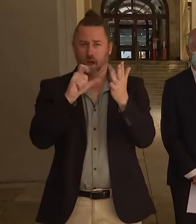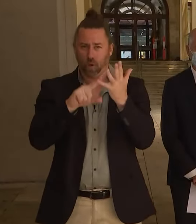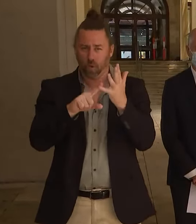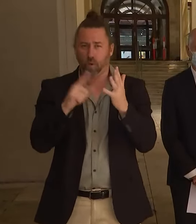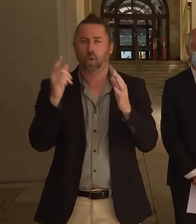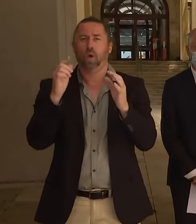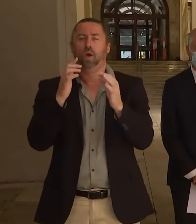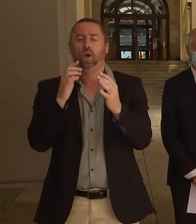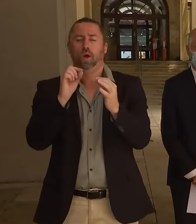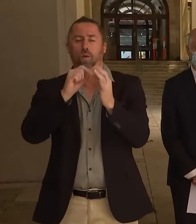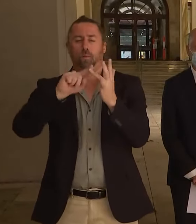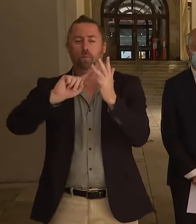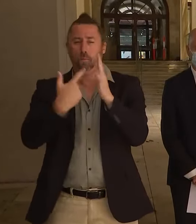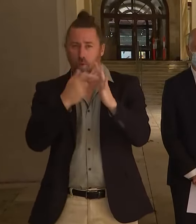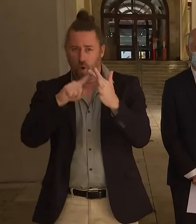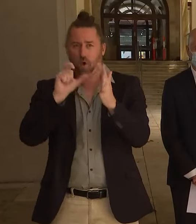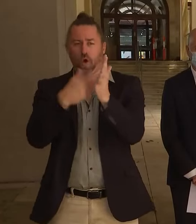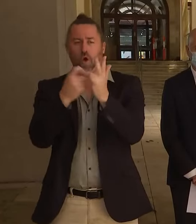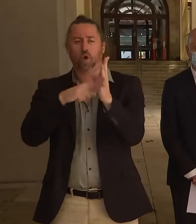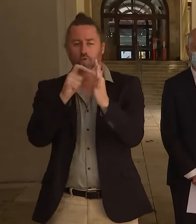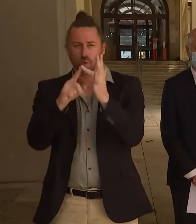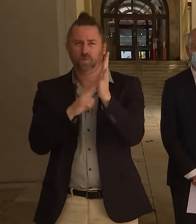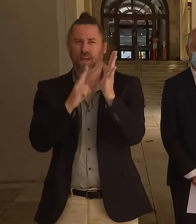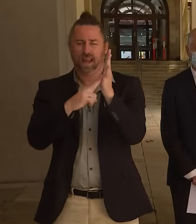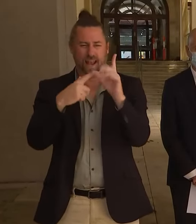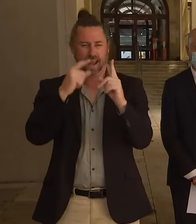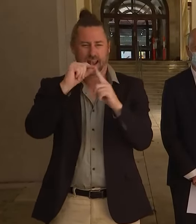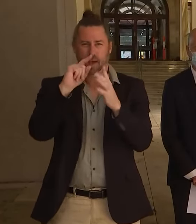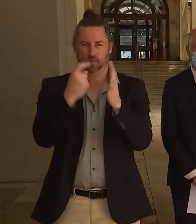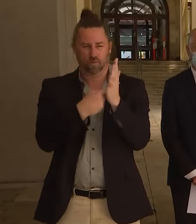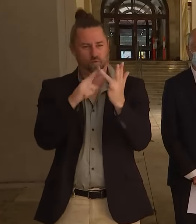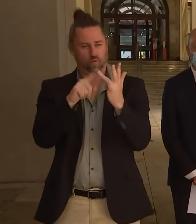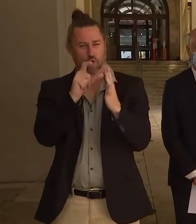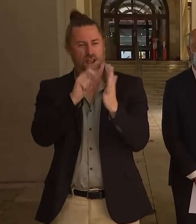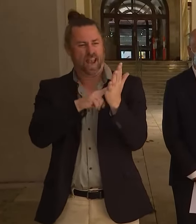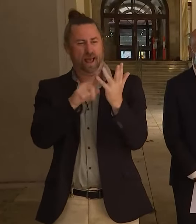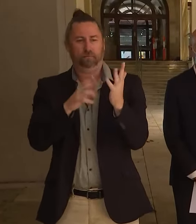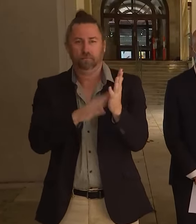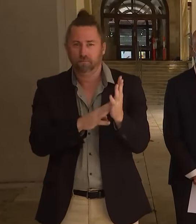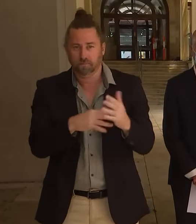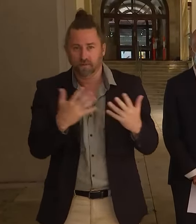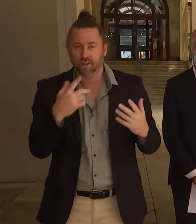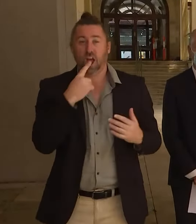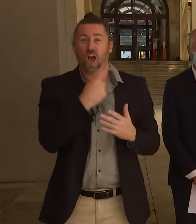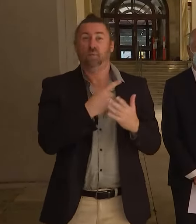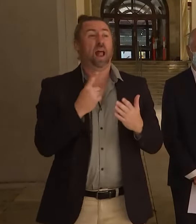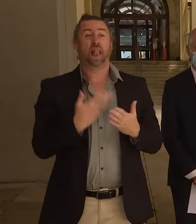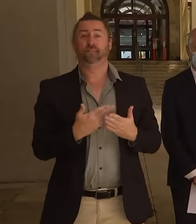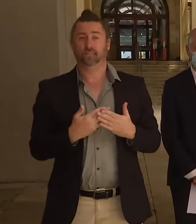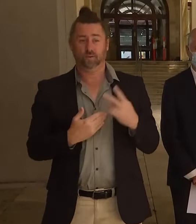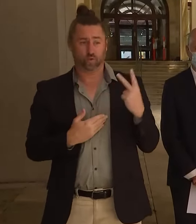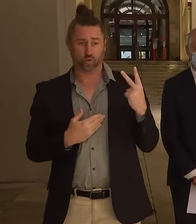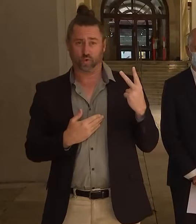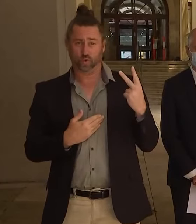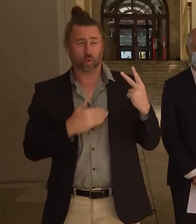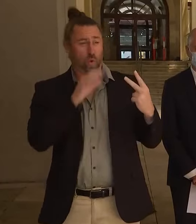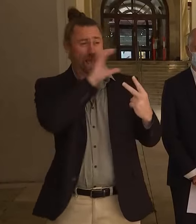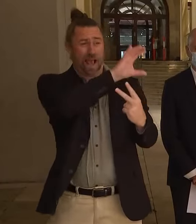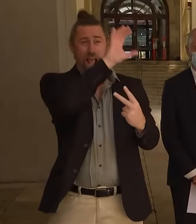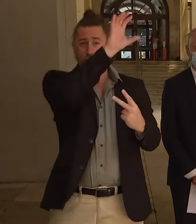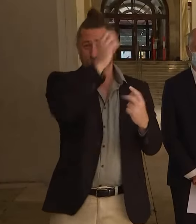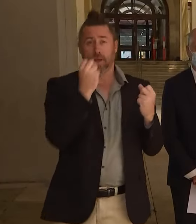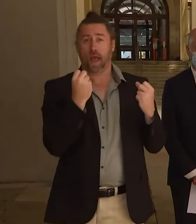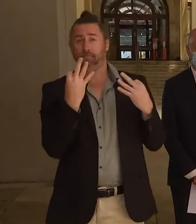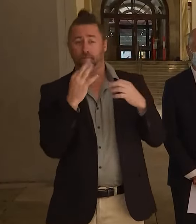Bourke, Croydon, Napanam, which actually only leaves us with two local government areas in Queensland that haven't reported any positive